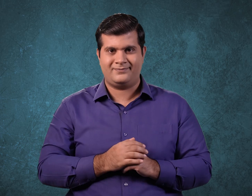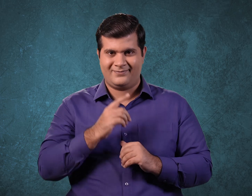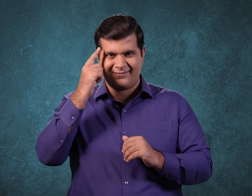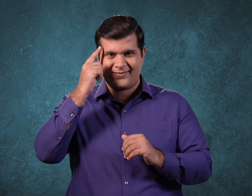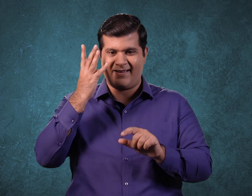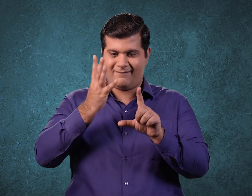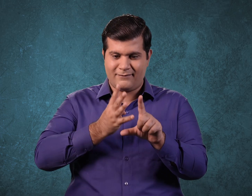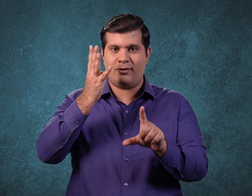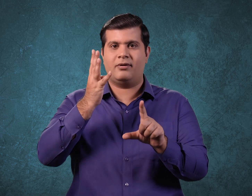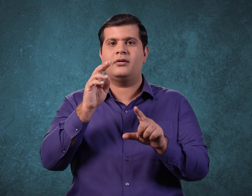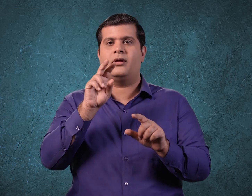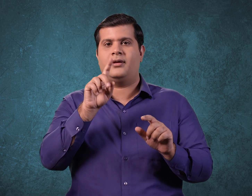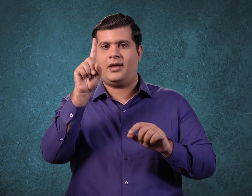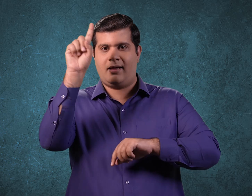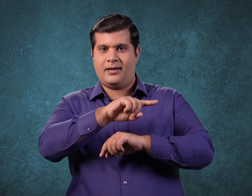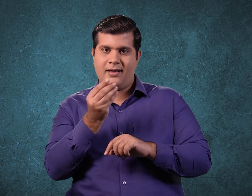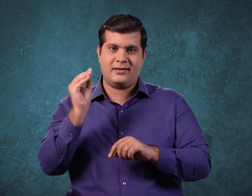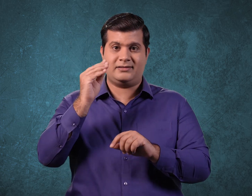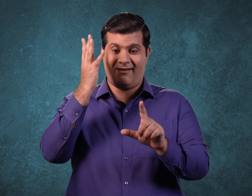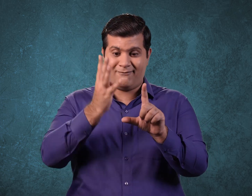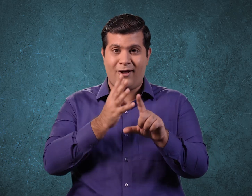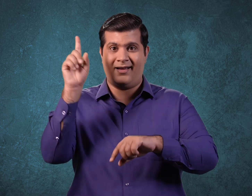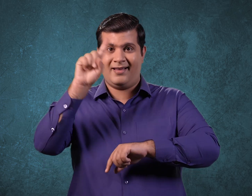The year which has 1 day extra is called a leap year.